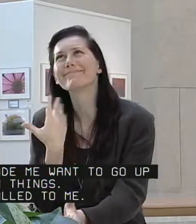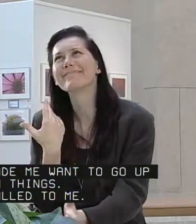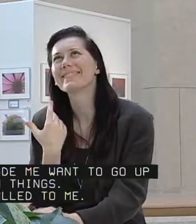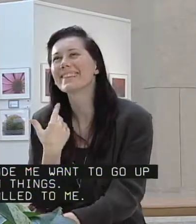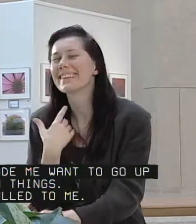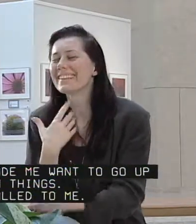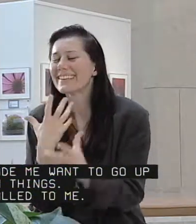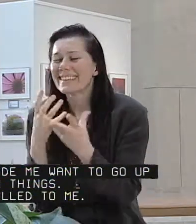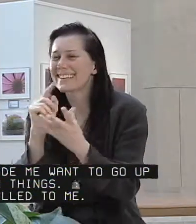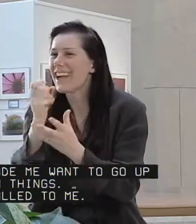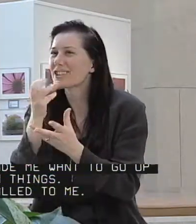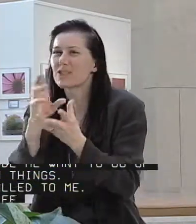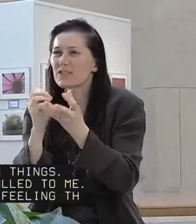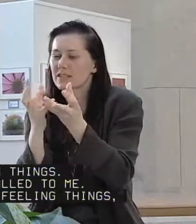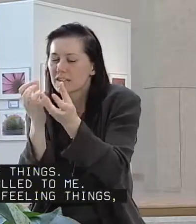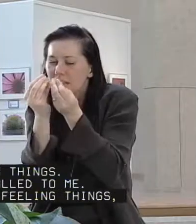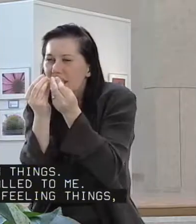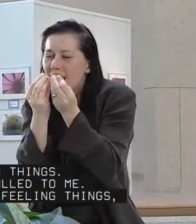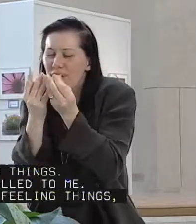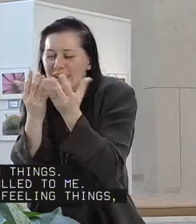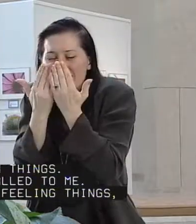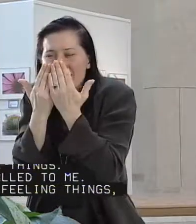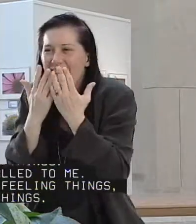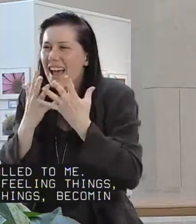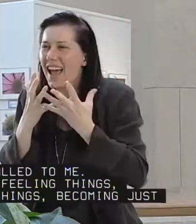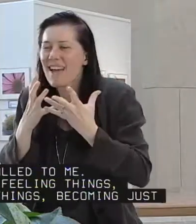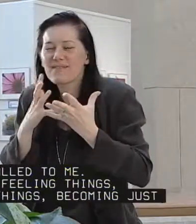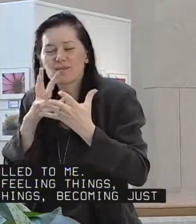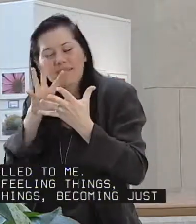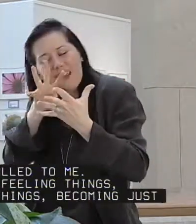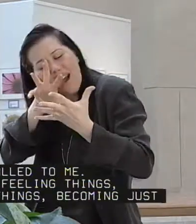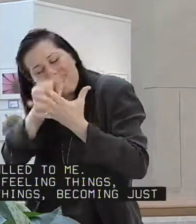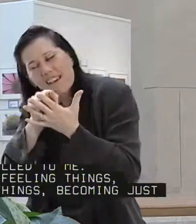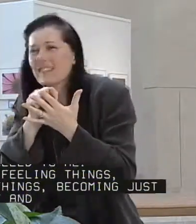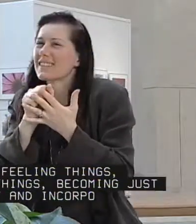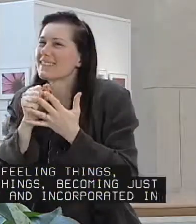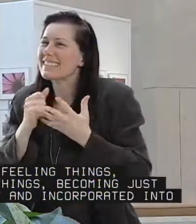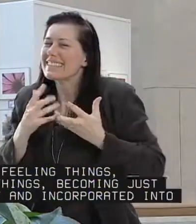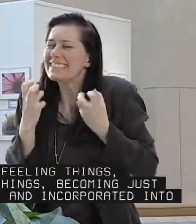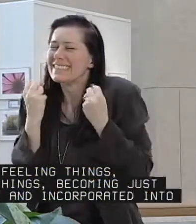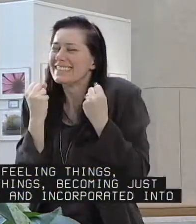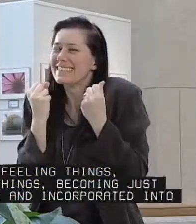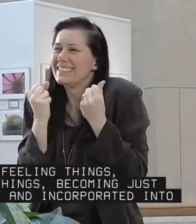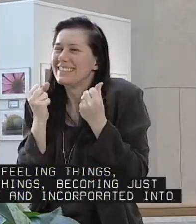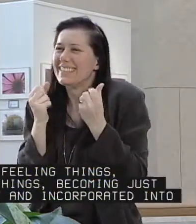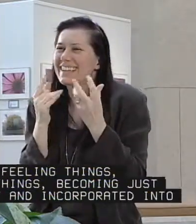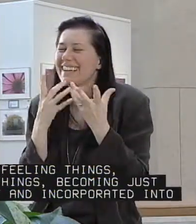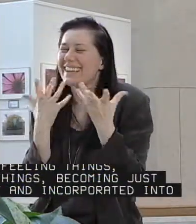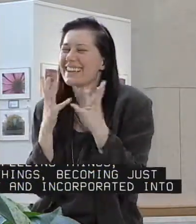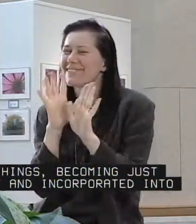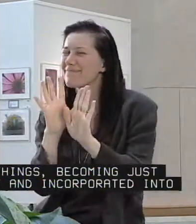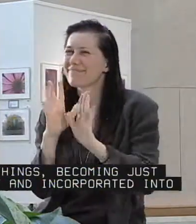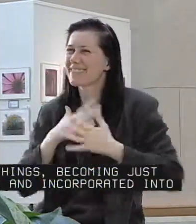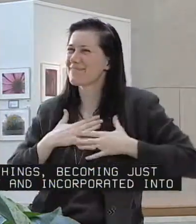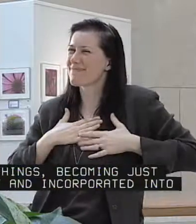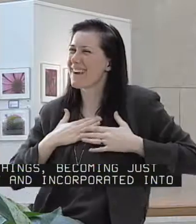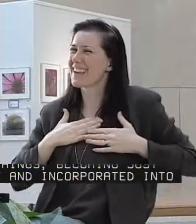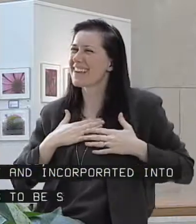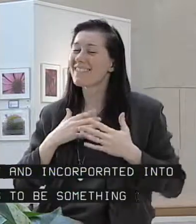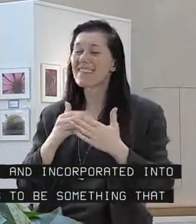me. Textures, feeling things, smelling things, becoming just part of it and incorporated into it. That seems to be